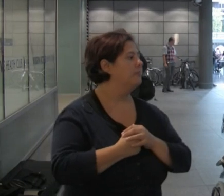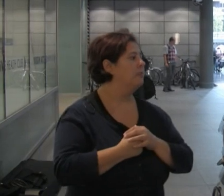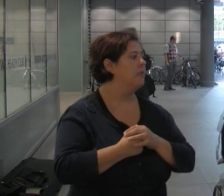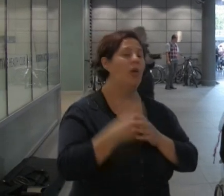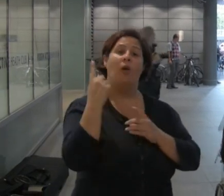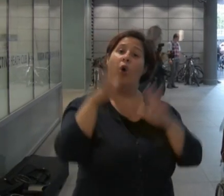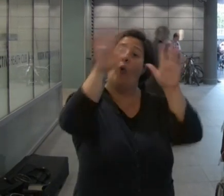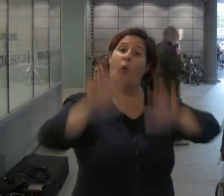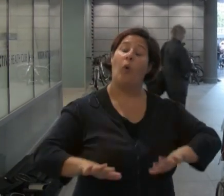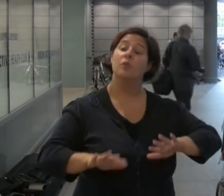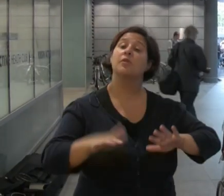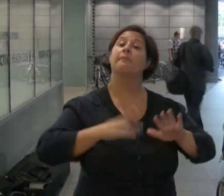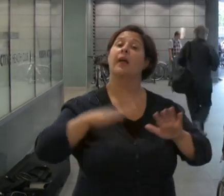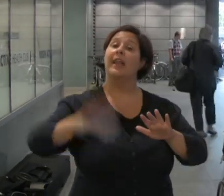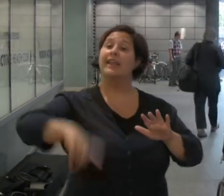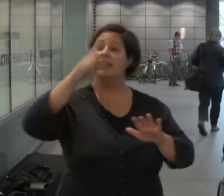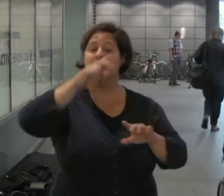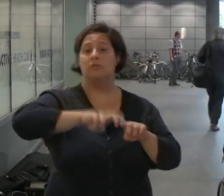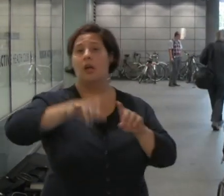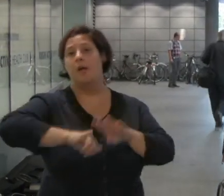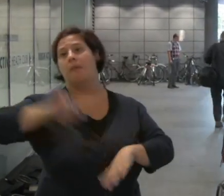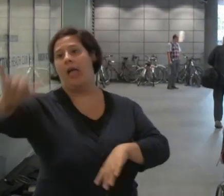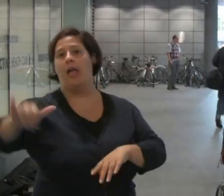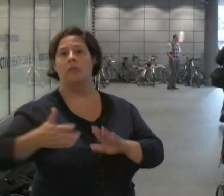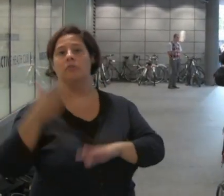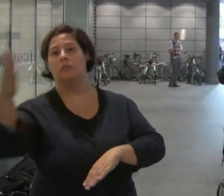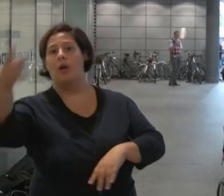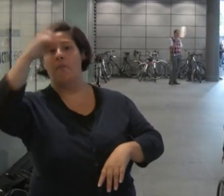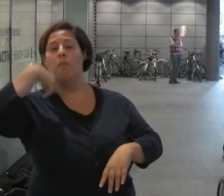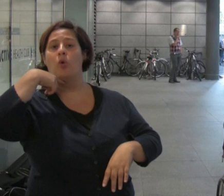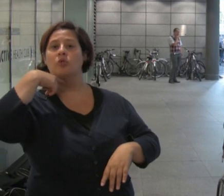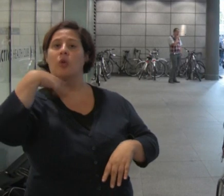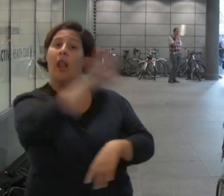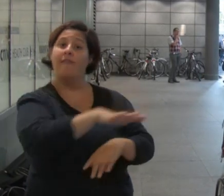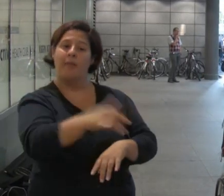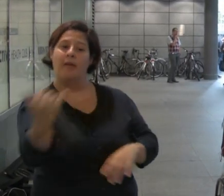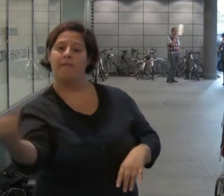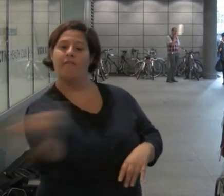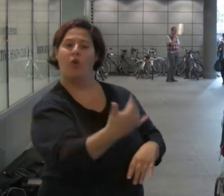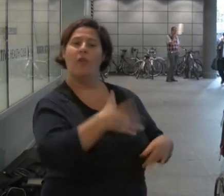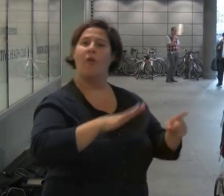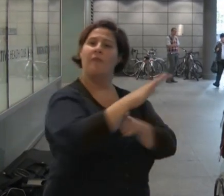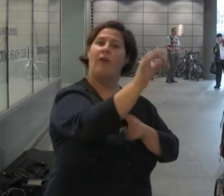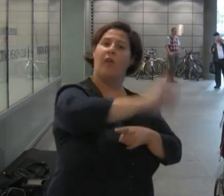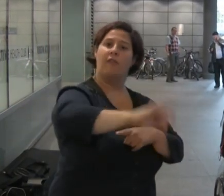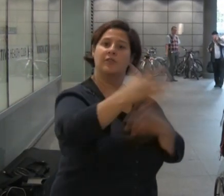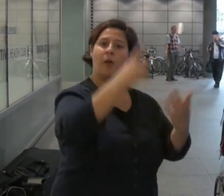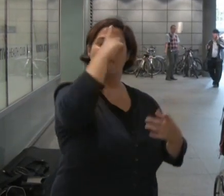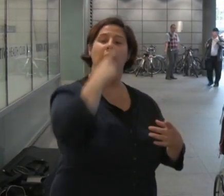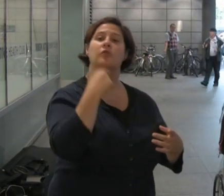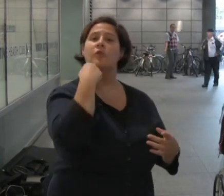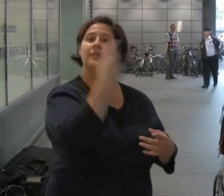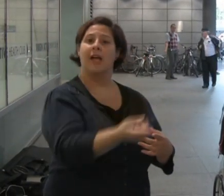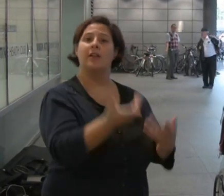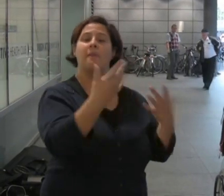One autumn day, Little Sister boarded a plane to Portugal. Her family received a phone call from the Foreign Office in Portugal, telling them